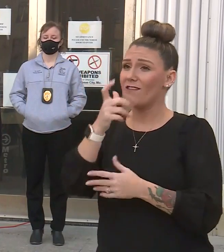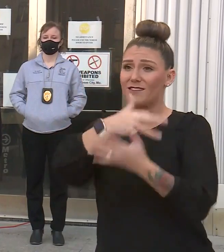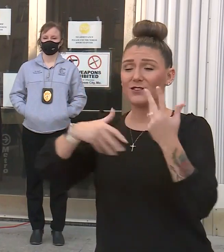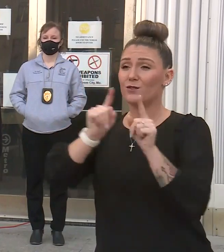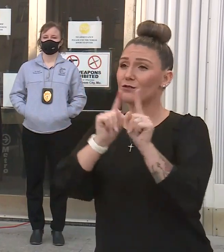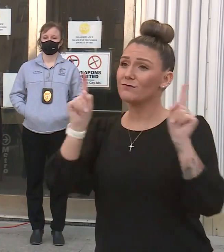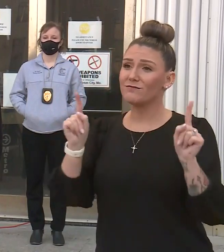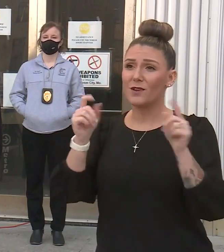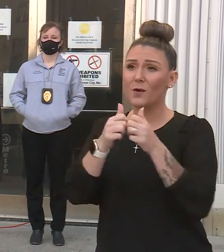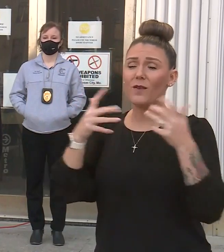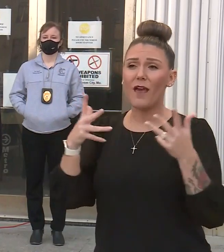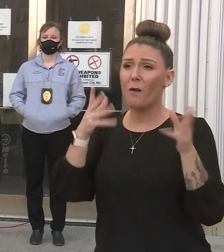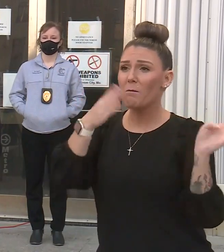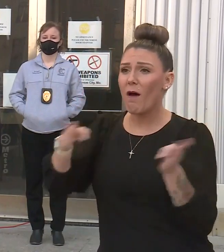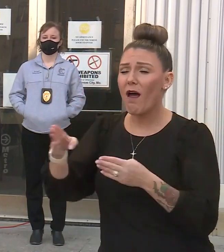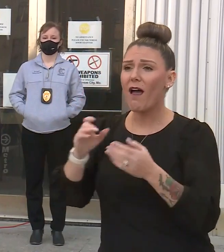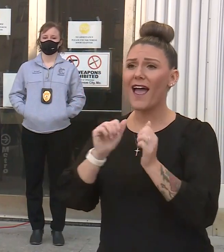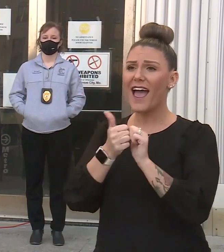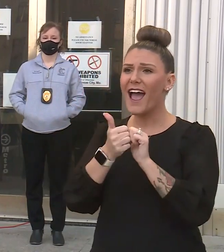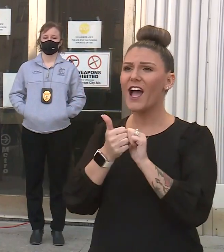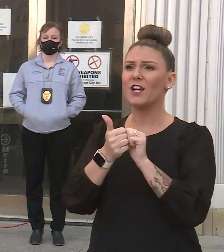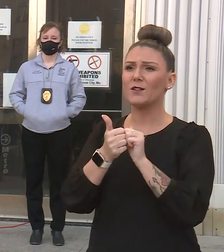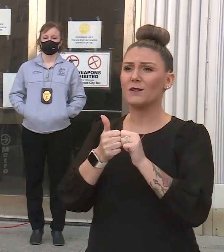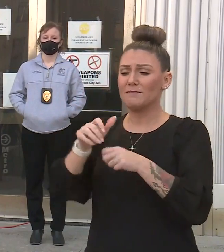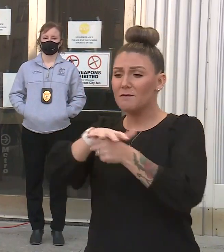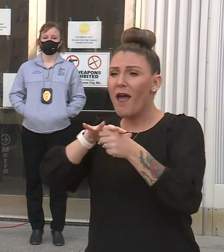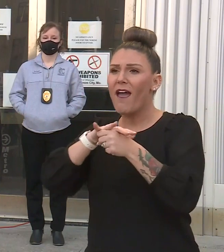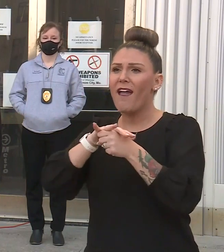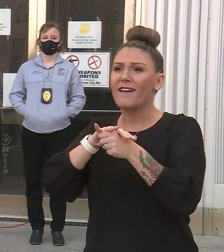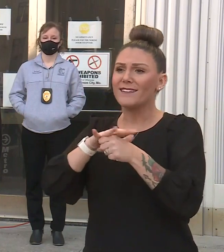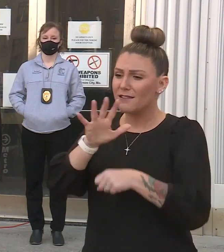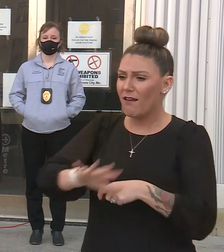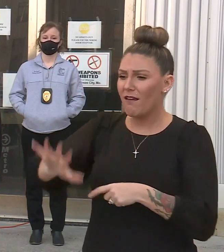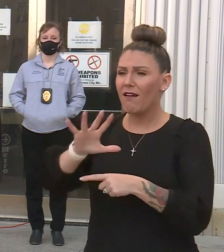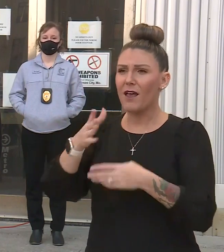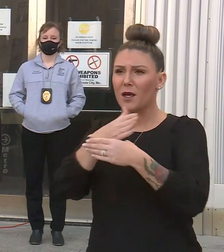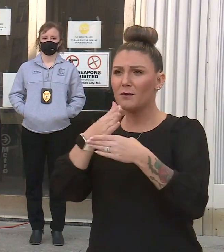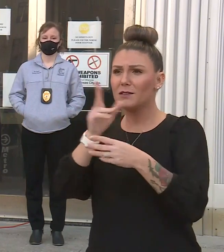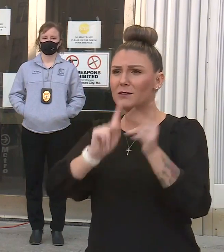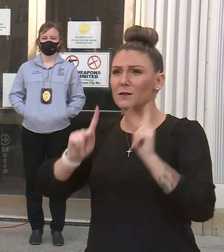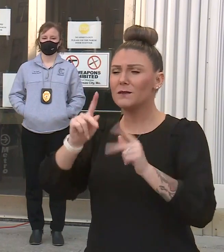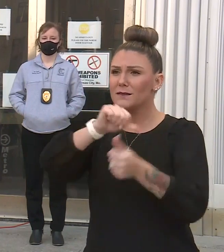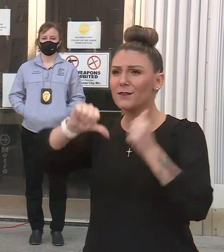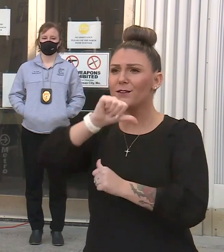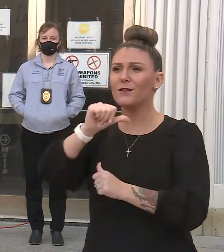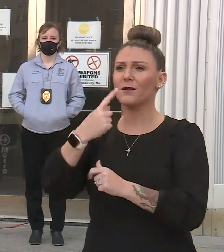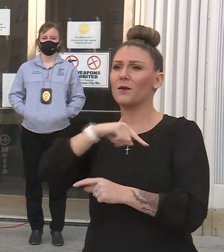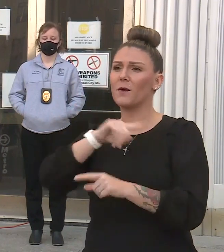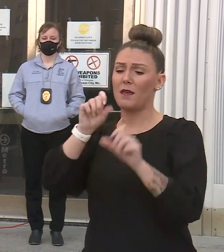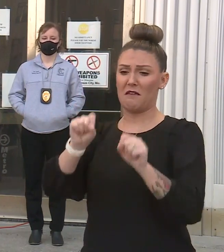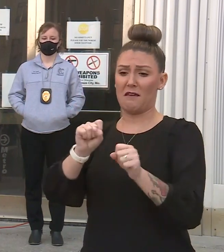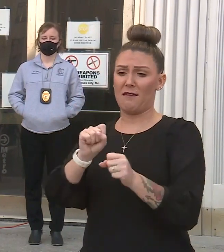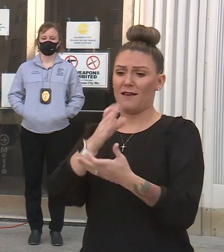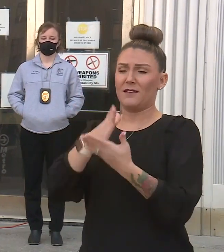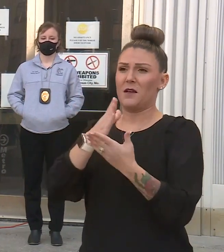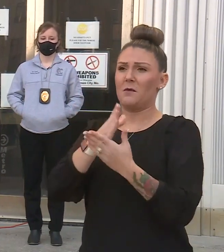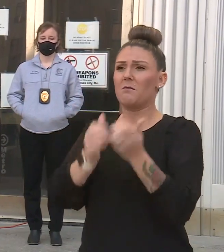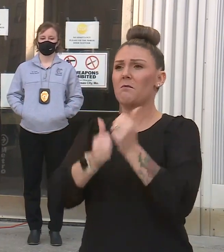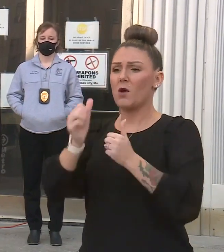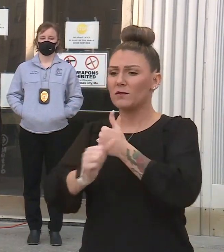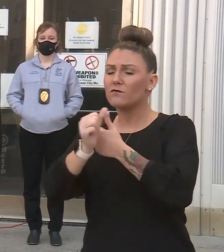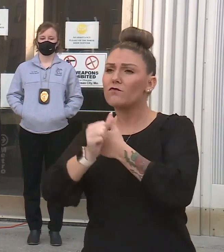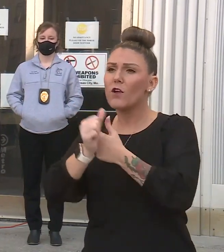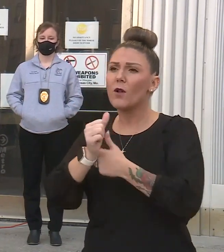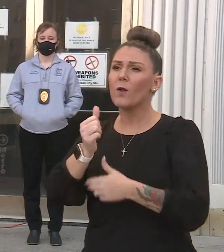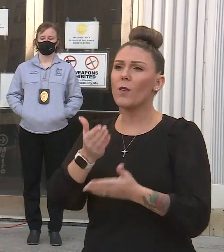distanced, without a plan for how to have space between themselves. And so we think that we can capture most of our threatening activities through the